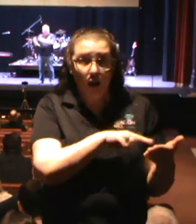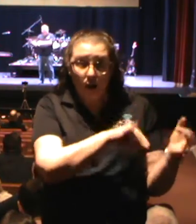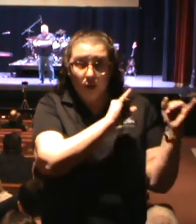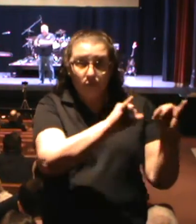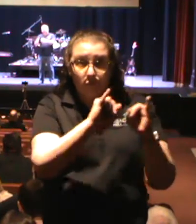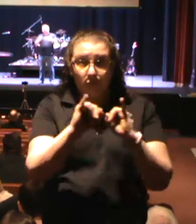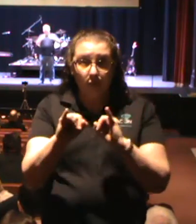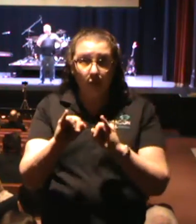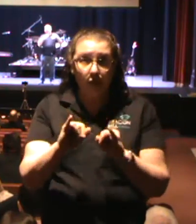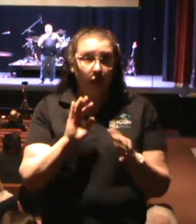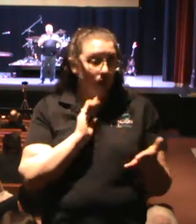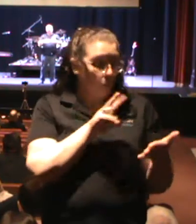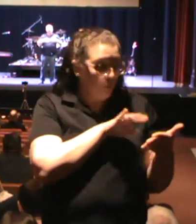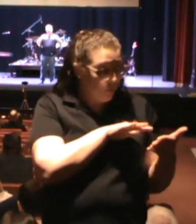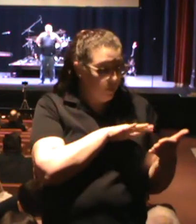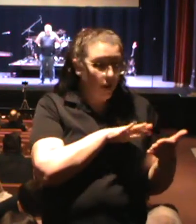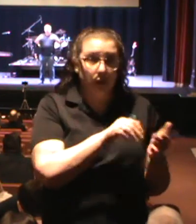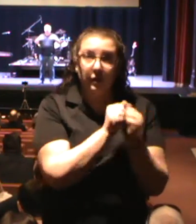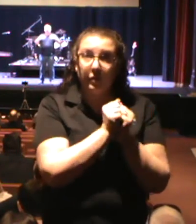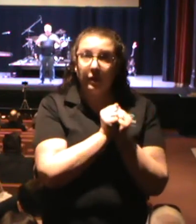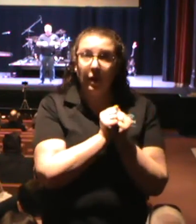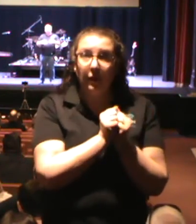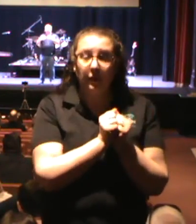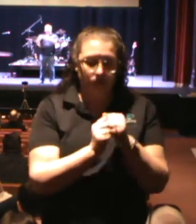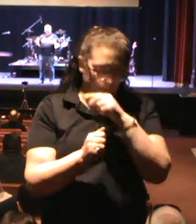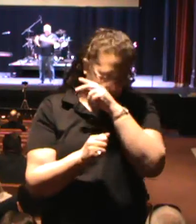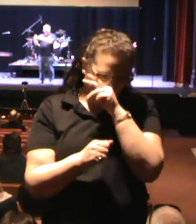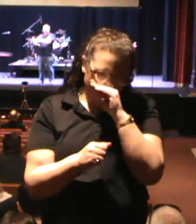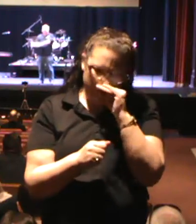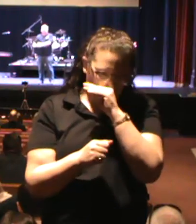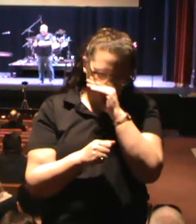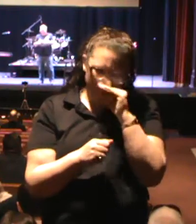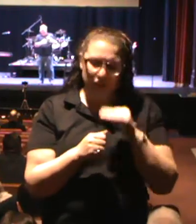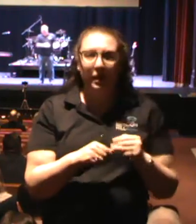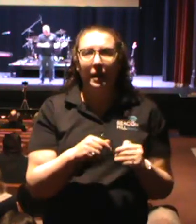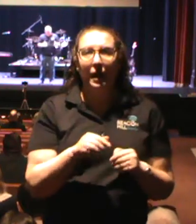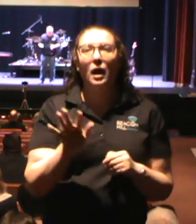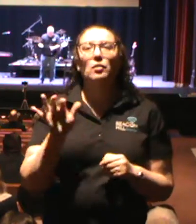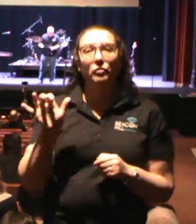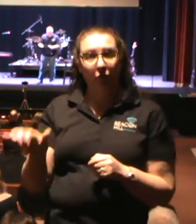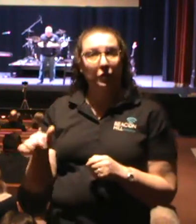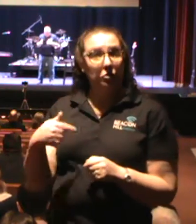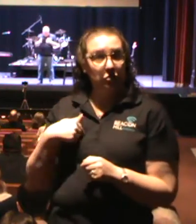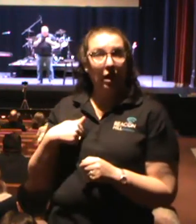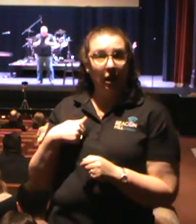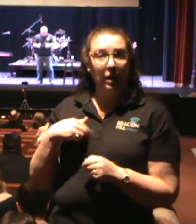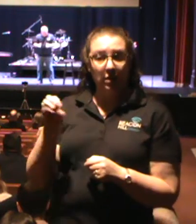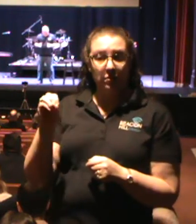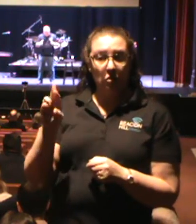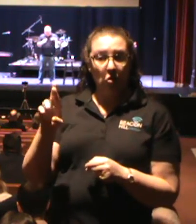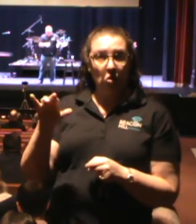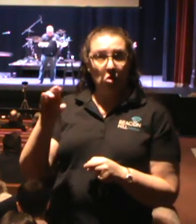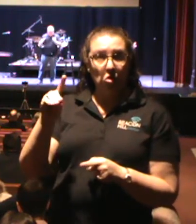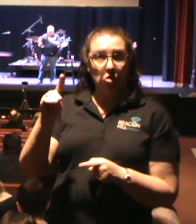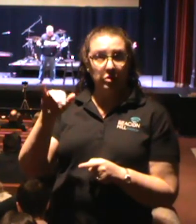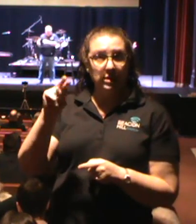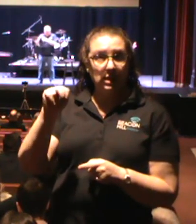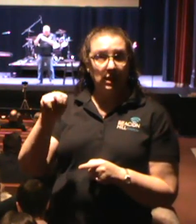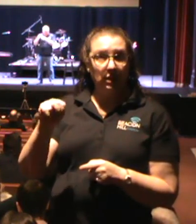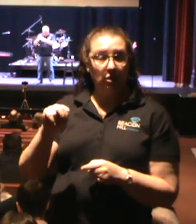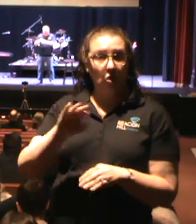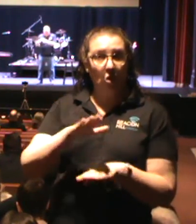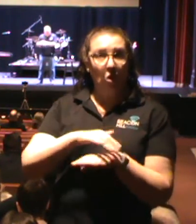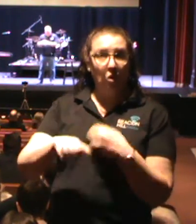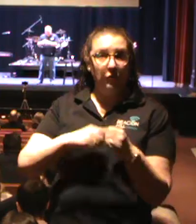walked through it together. And certainly, though those I've been blessed or ordained over the years, we have walked through this passage together. But I personally